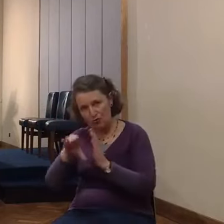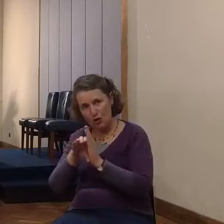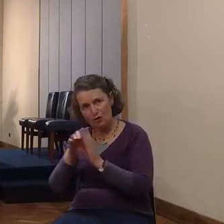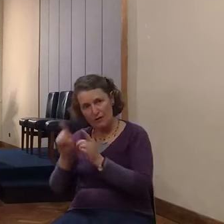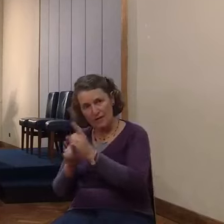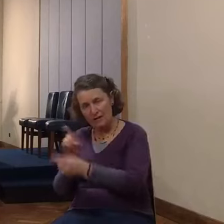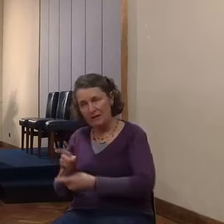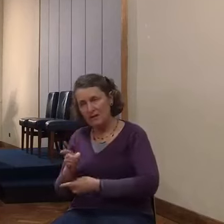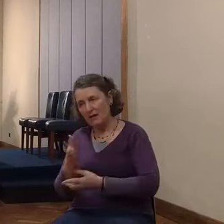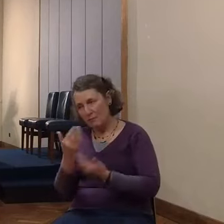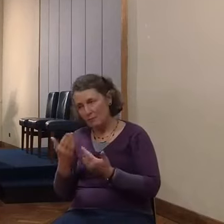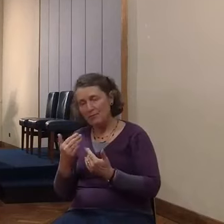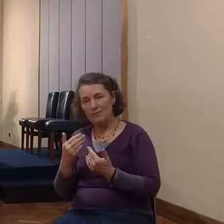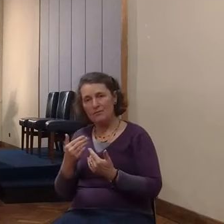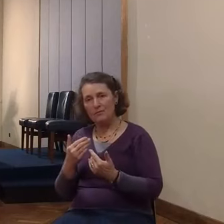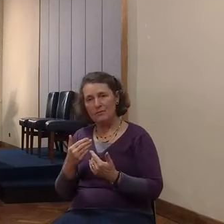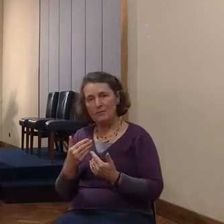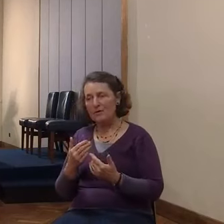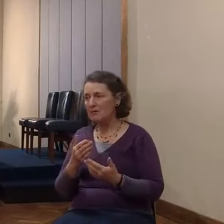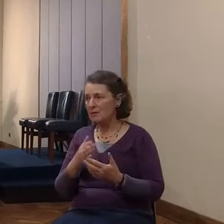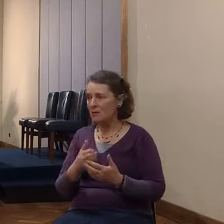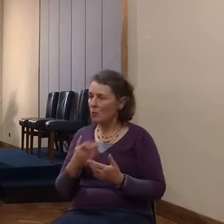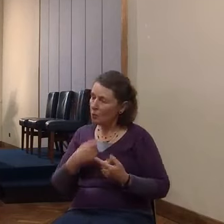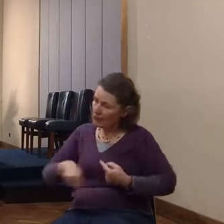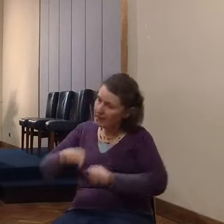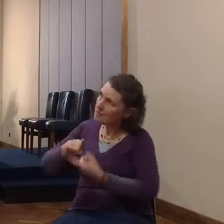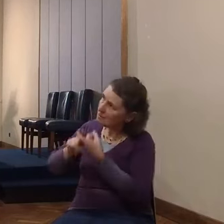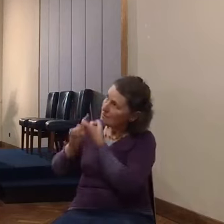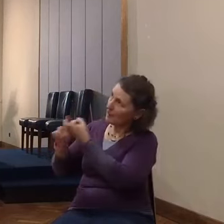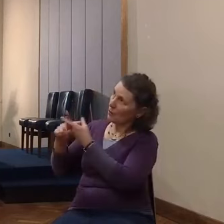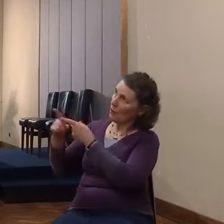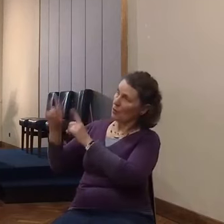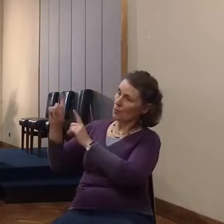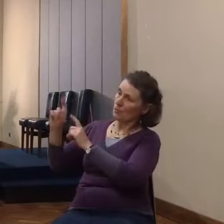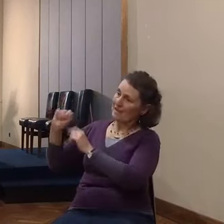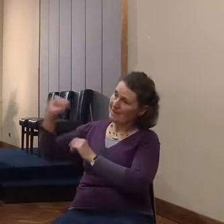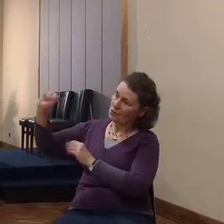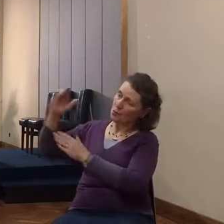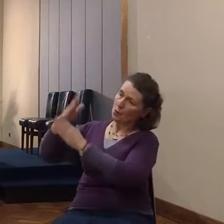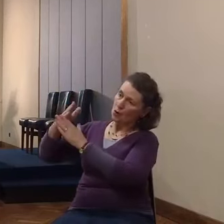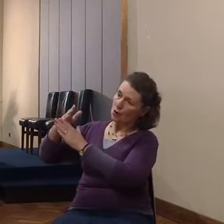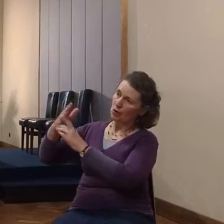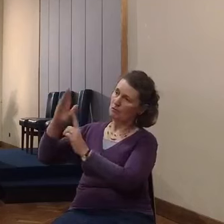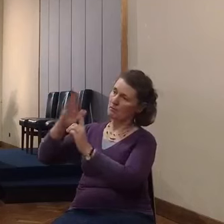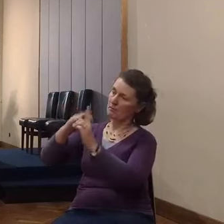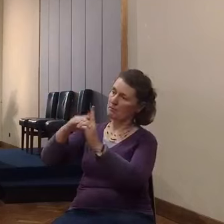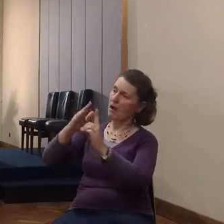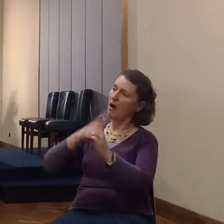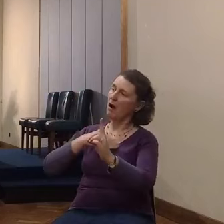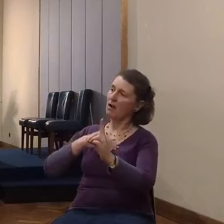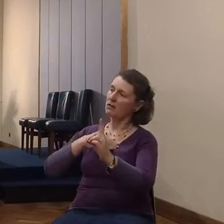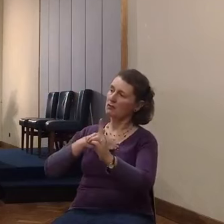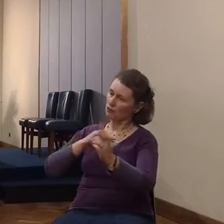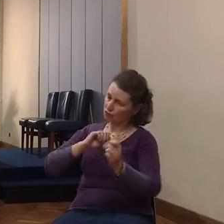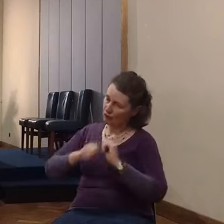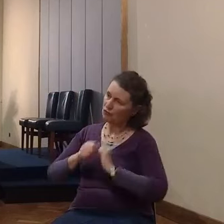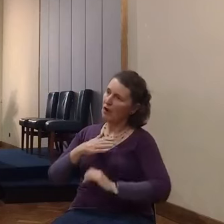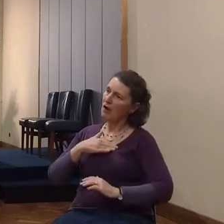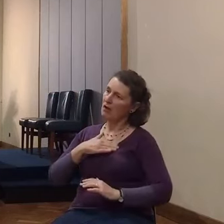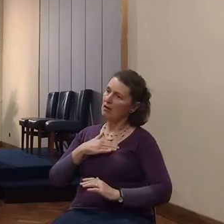always, but utterly dependent upon the work of God to change her mind. Otherwise, there's no hope. And yet,